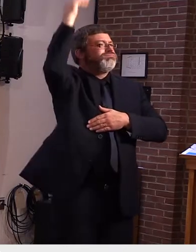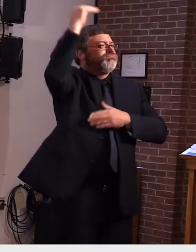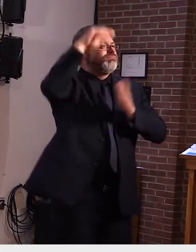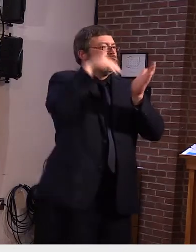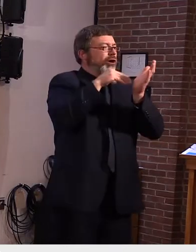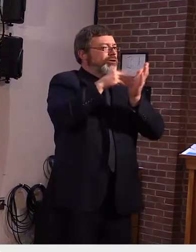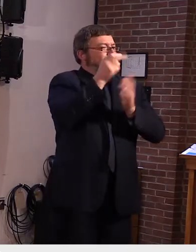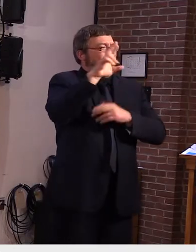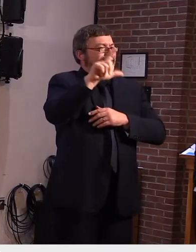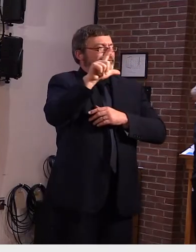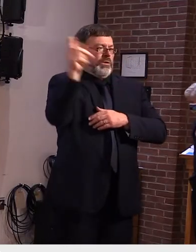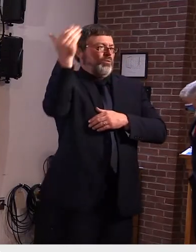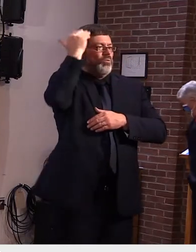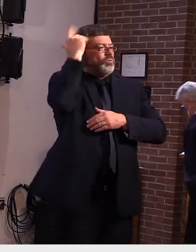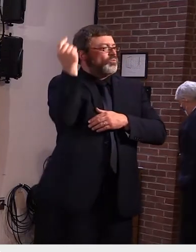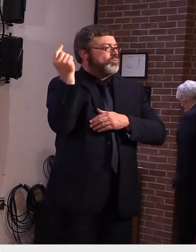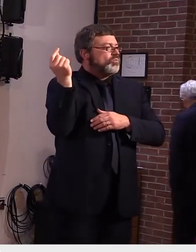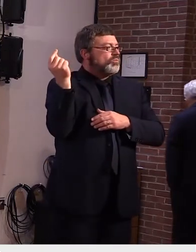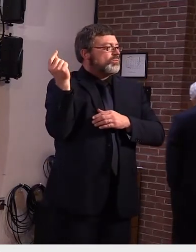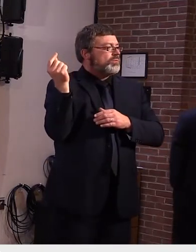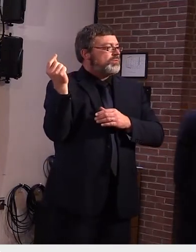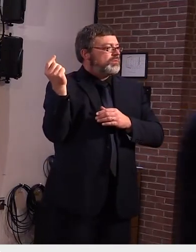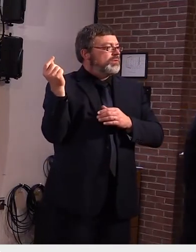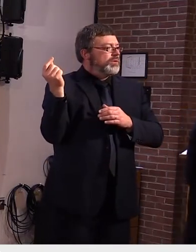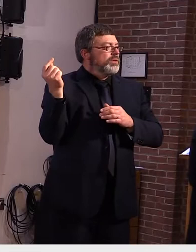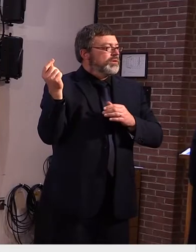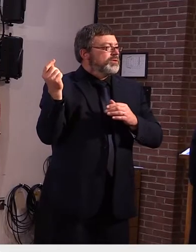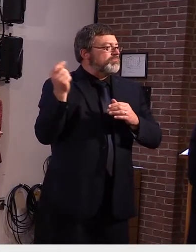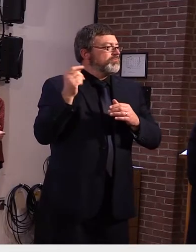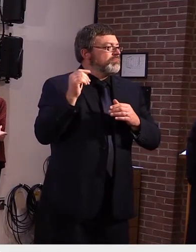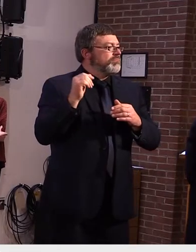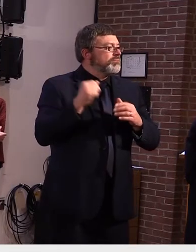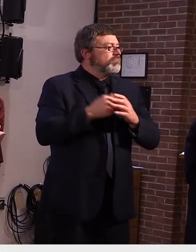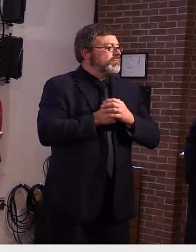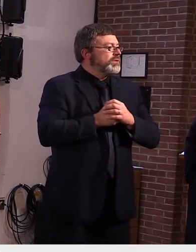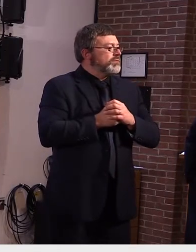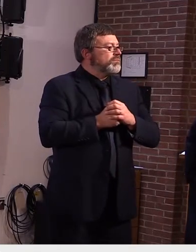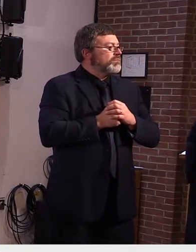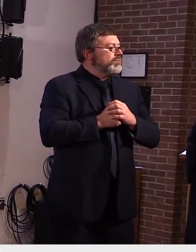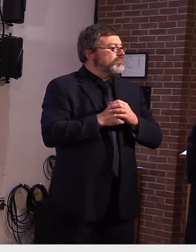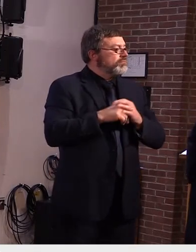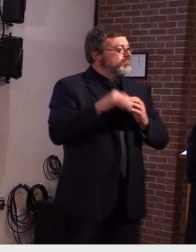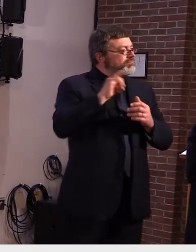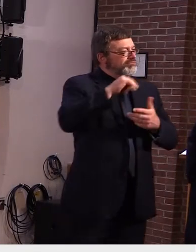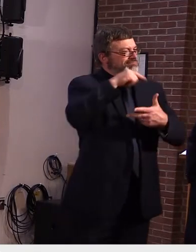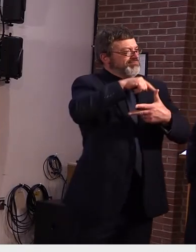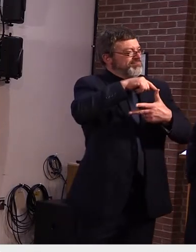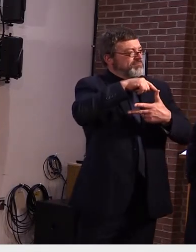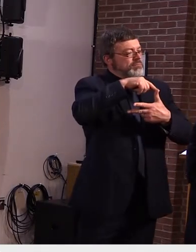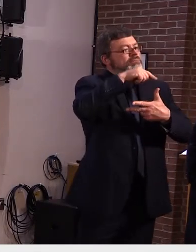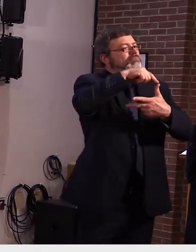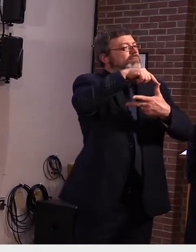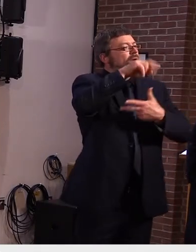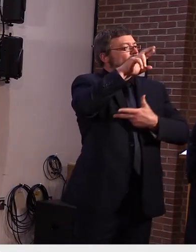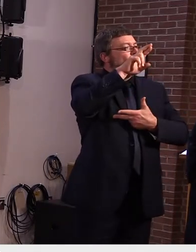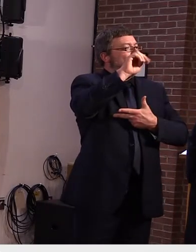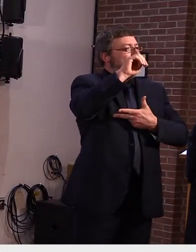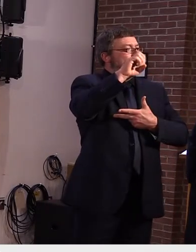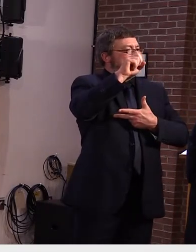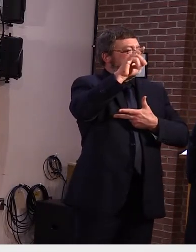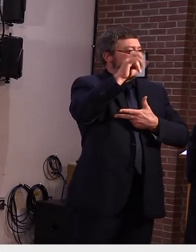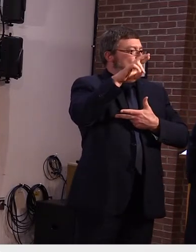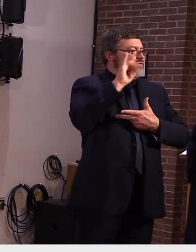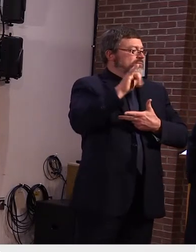advice our health advisory our han on remdesivir to make sure providers have the newest information so that um